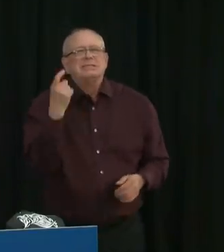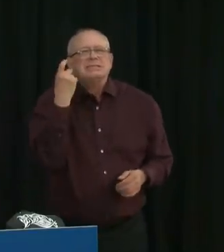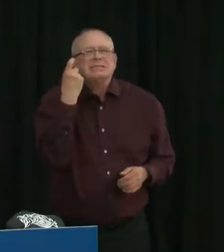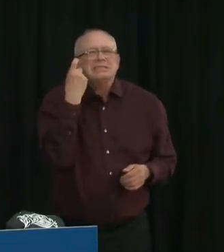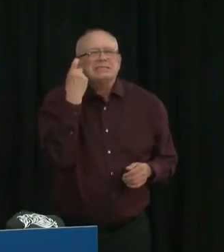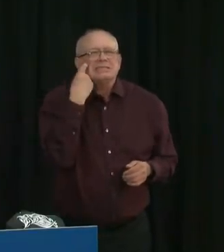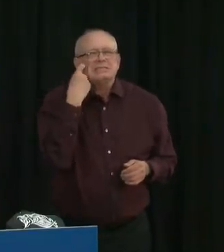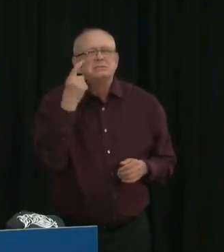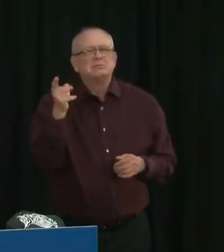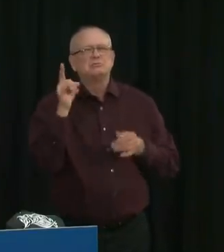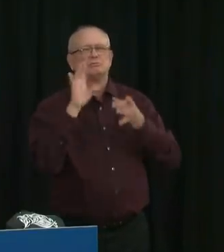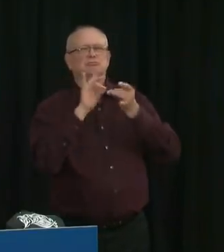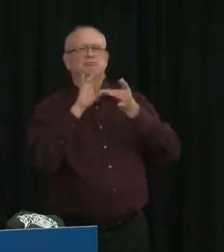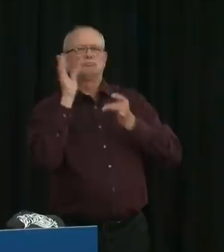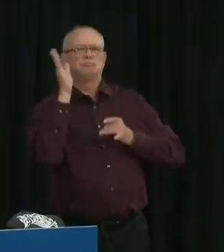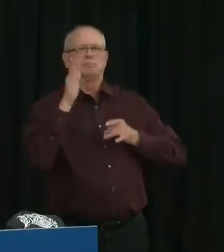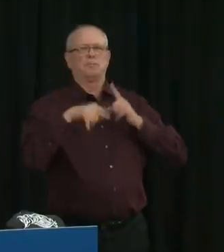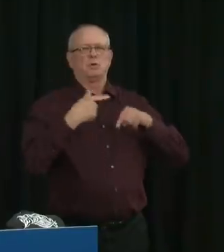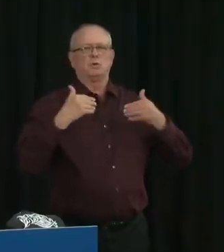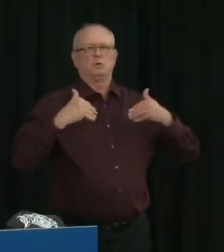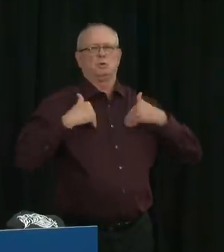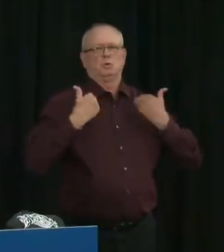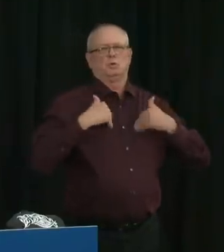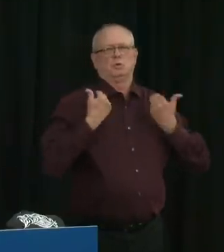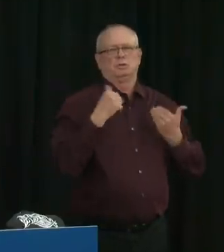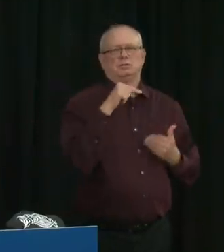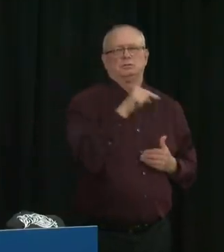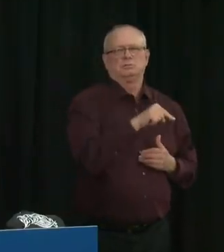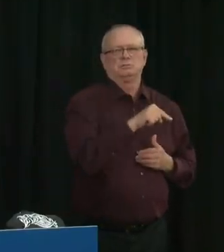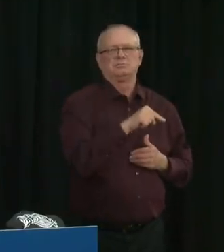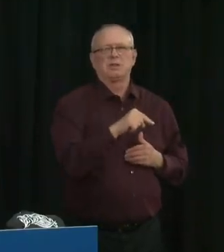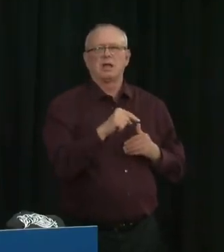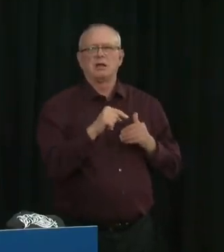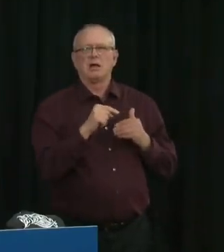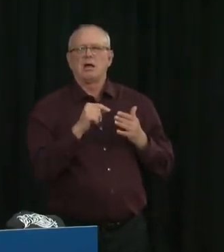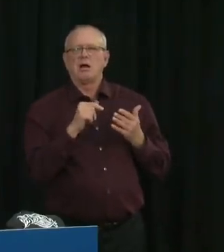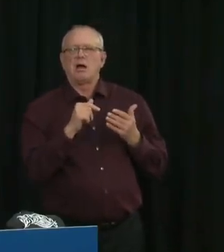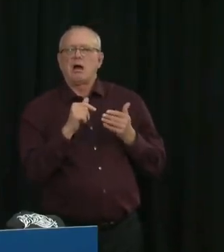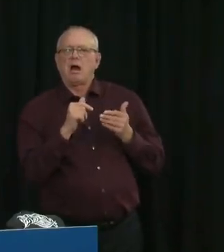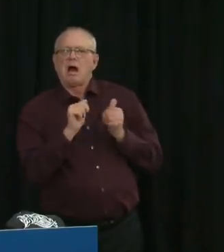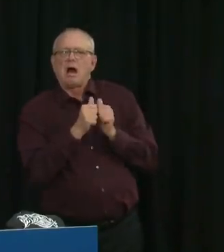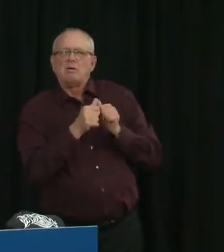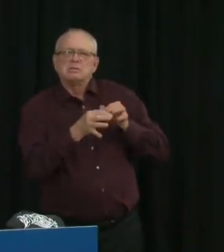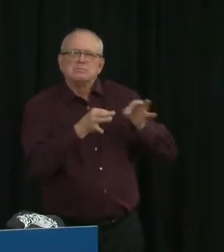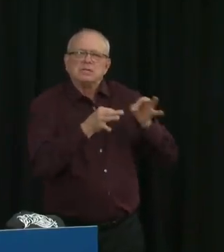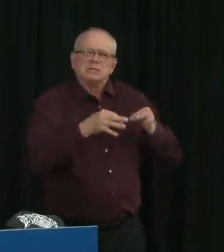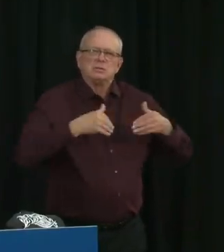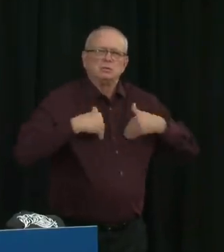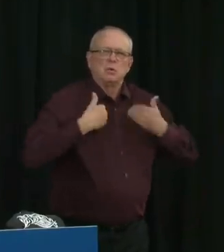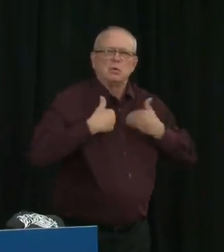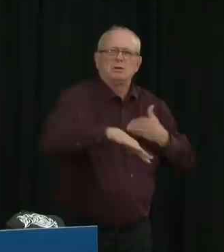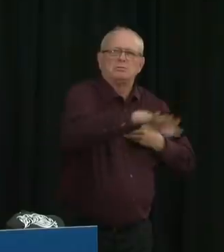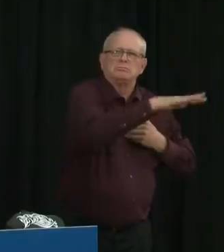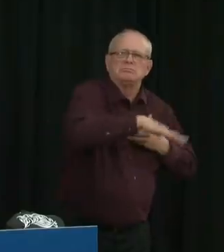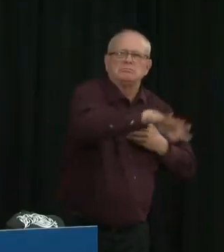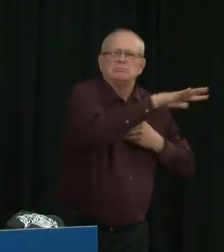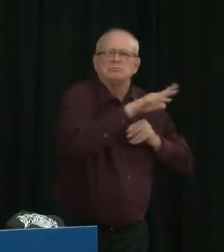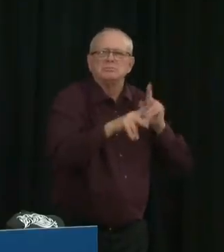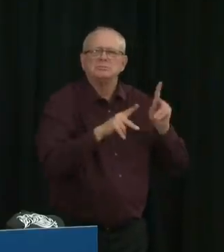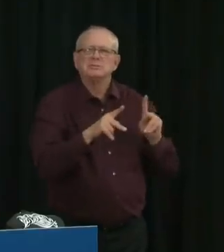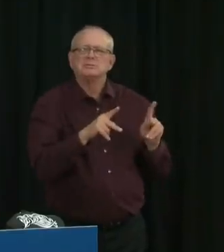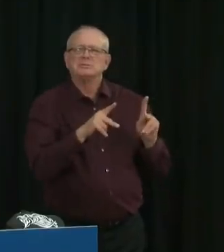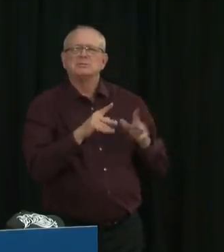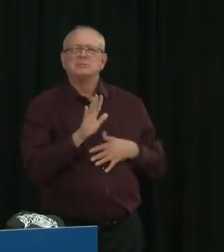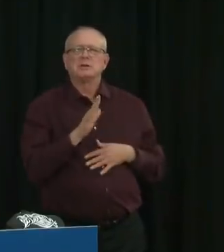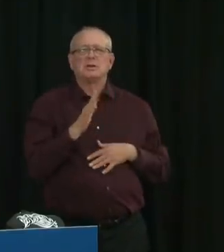and you've also previously said that work was being done to communicate to younger Albertans better. But to the best of my knowledge, it doesn't seem like there's been any changes to the